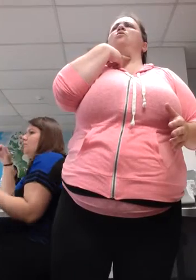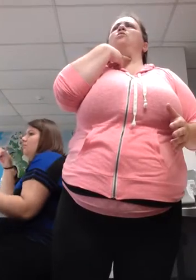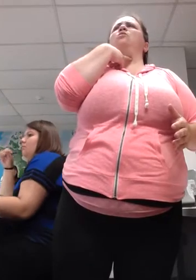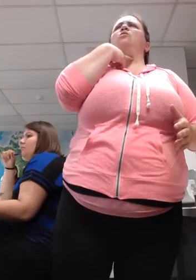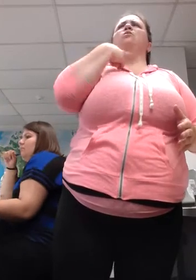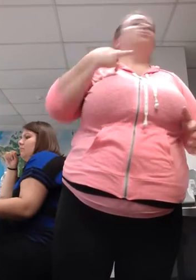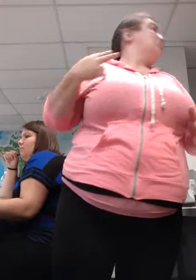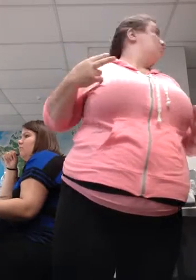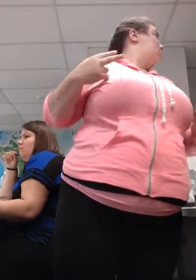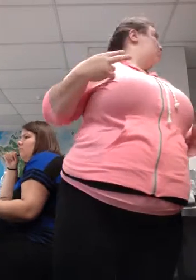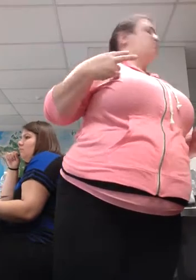Won't.